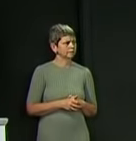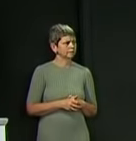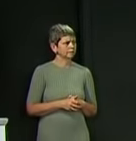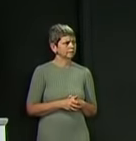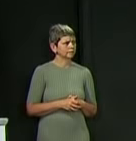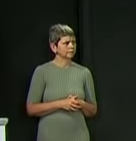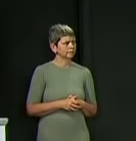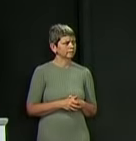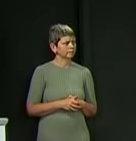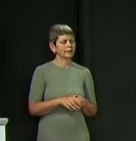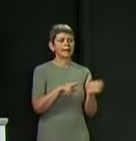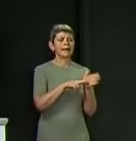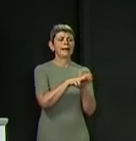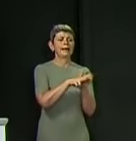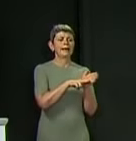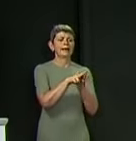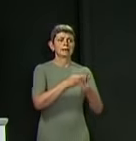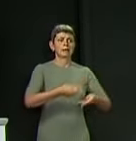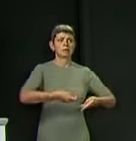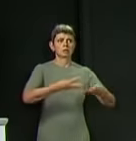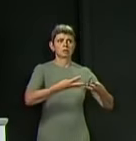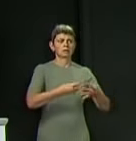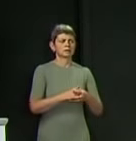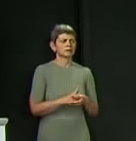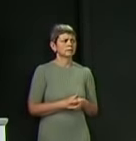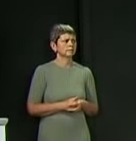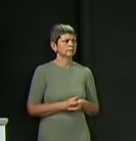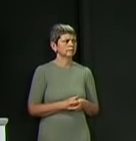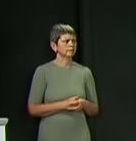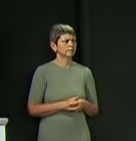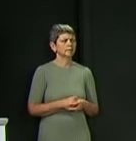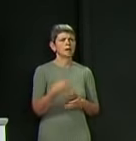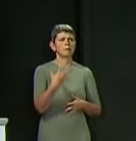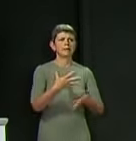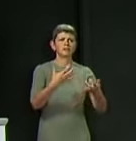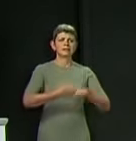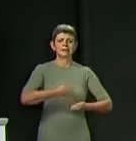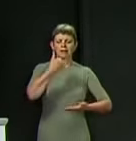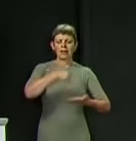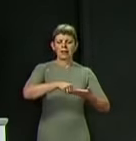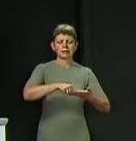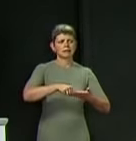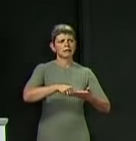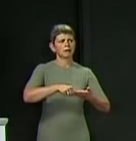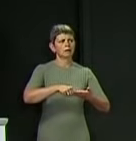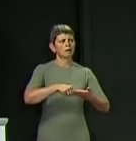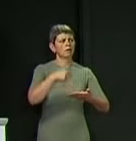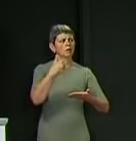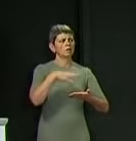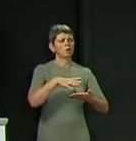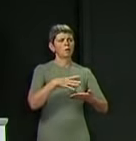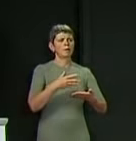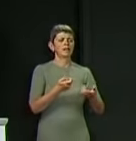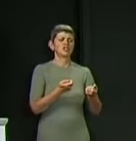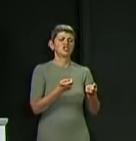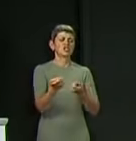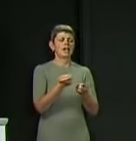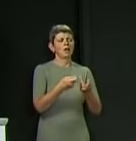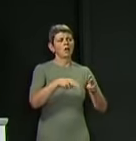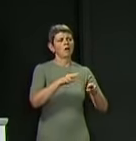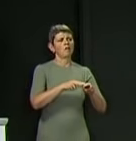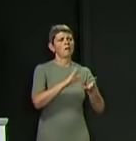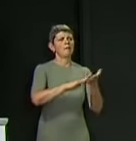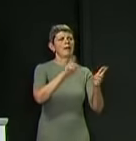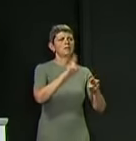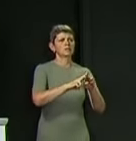exam results, if I may. I've got a letter here that's written from a chair of a parents forum at one